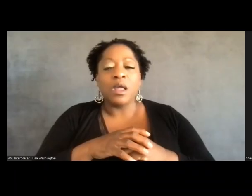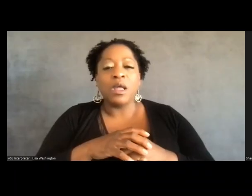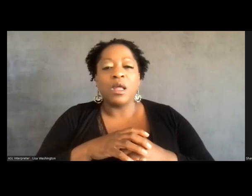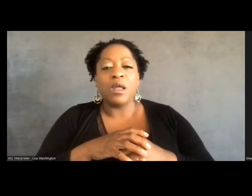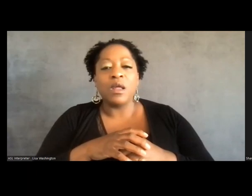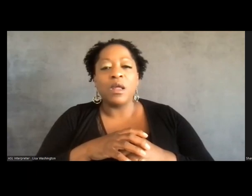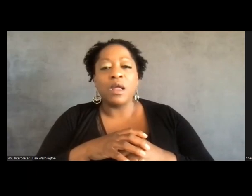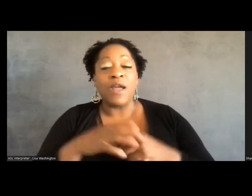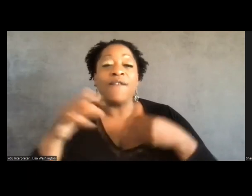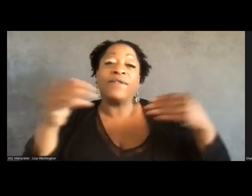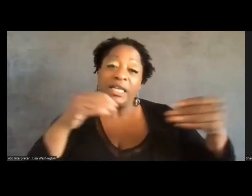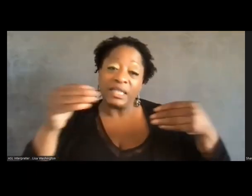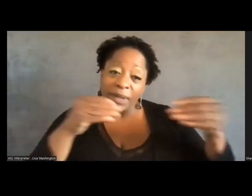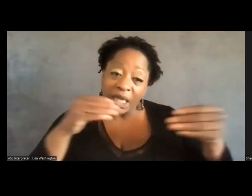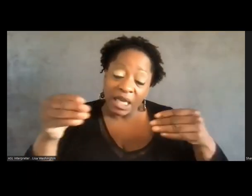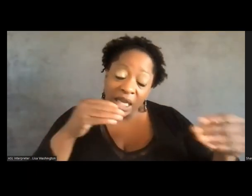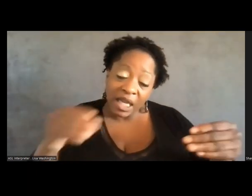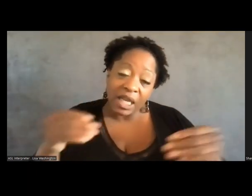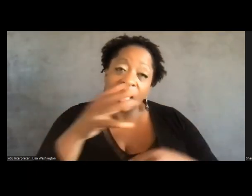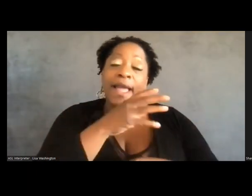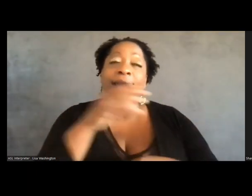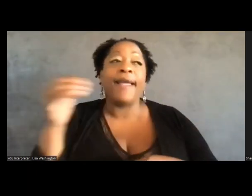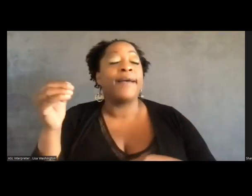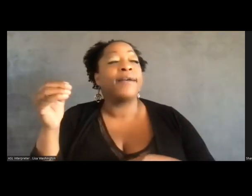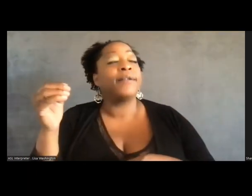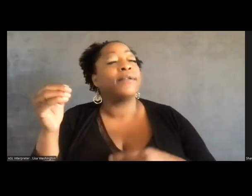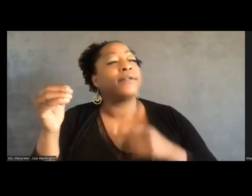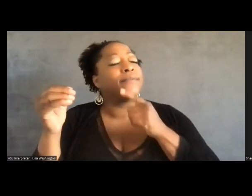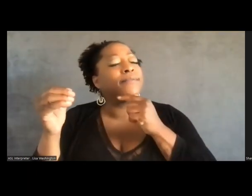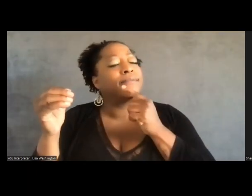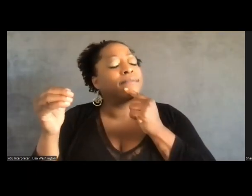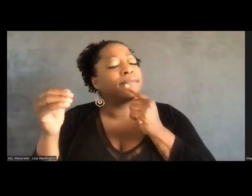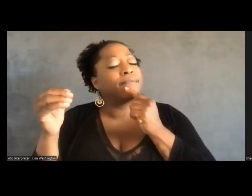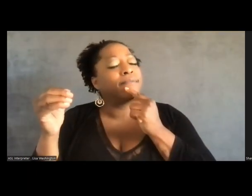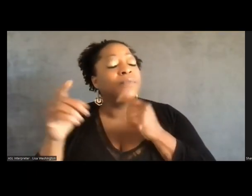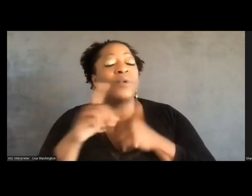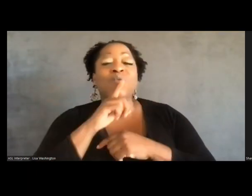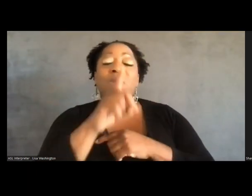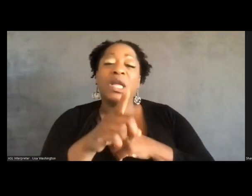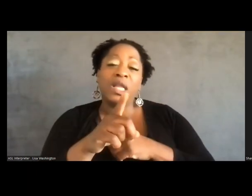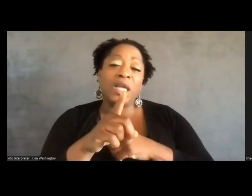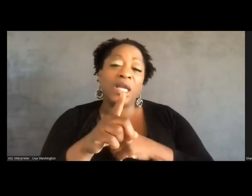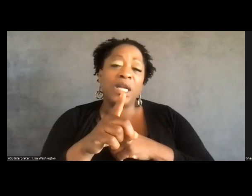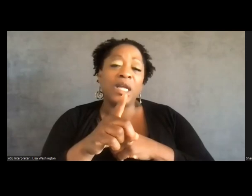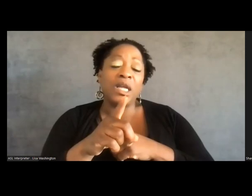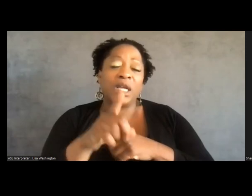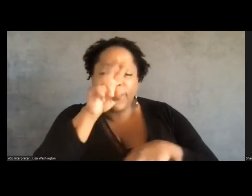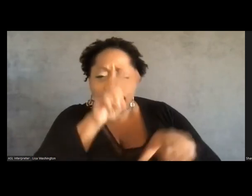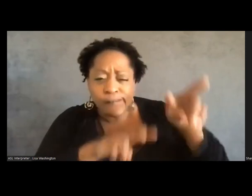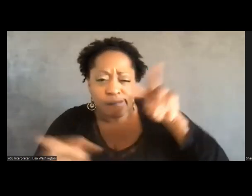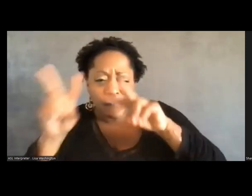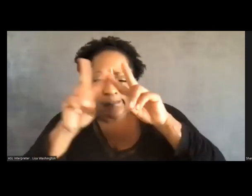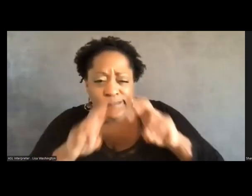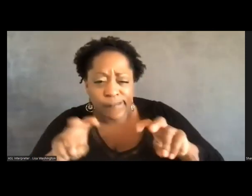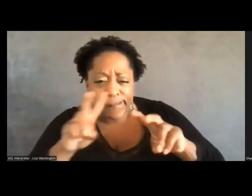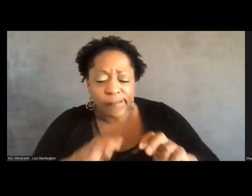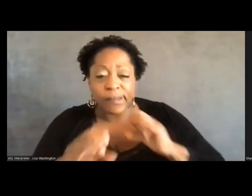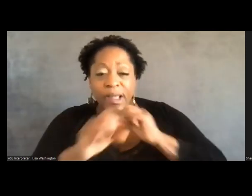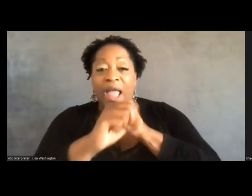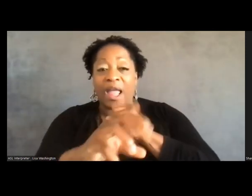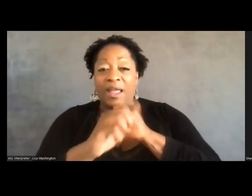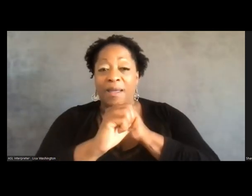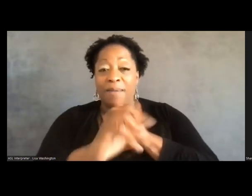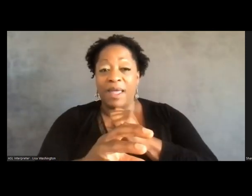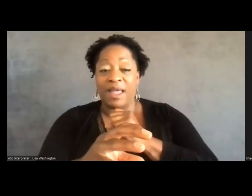flexibility and, um, really looking at campaigns